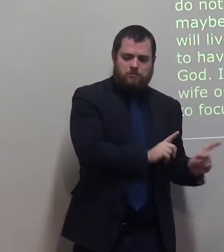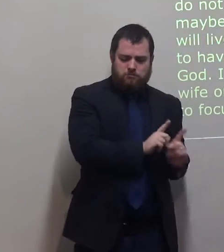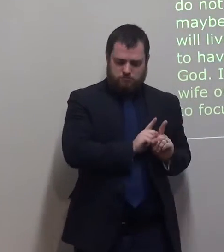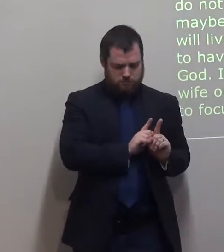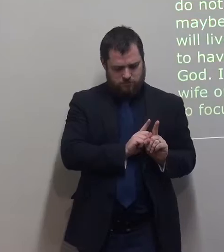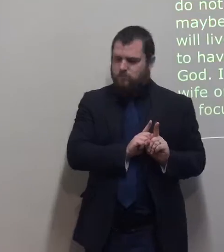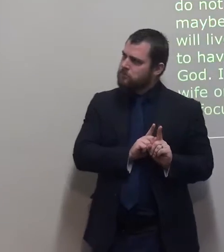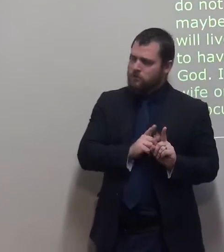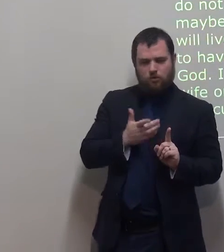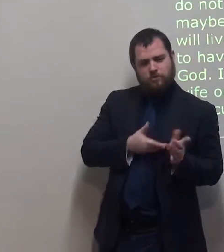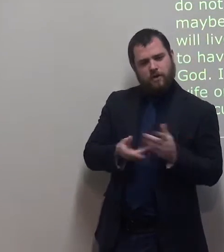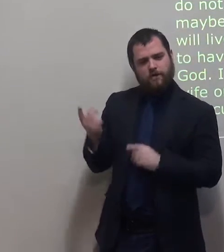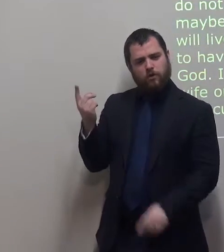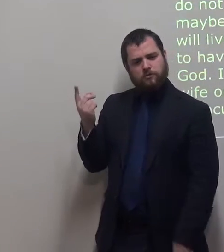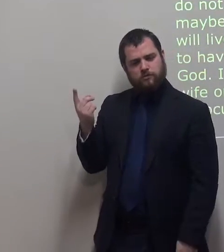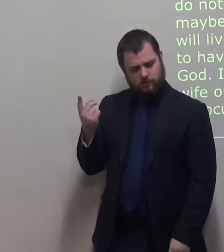I want my family to focus on God.